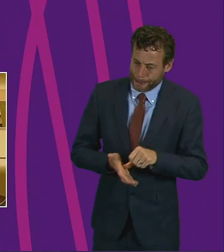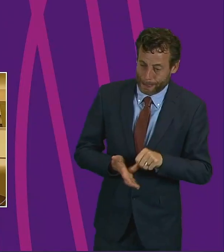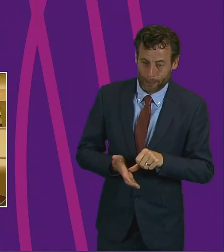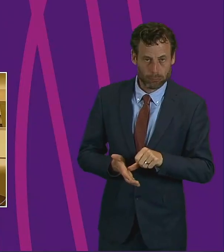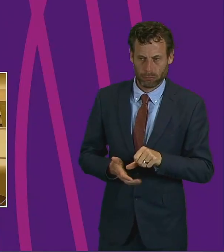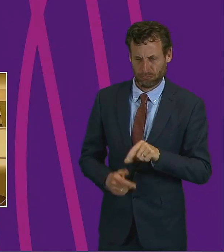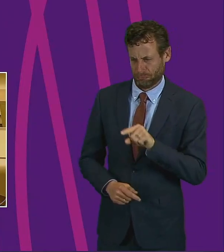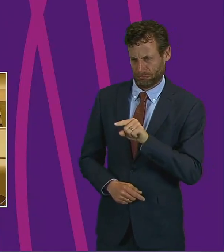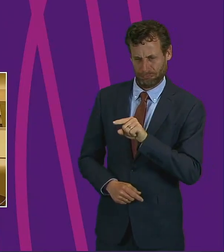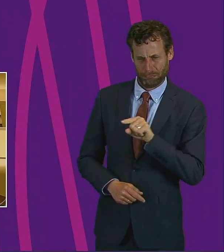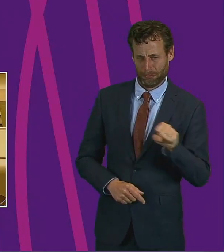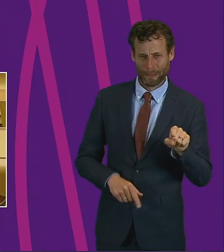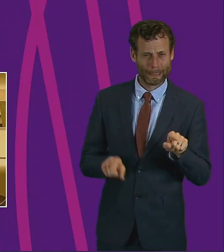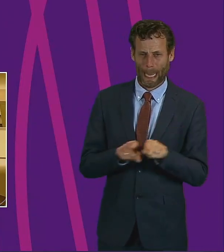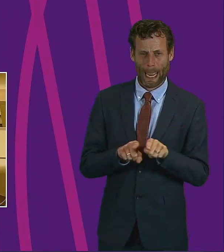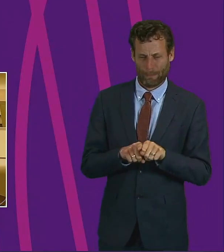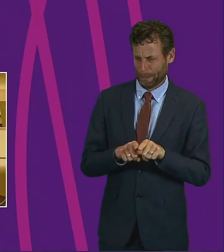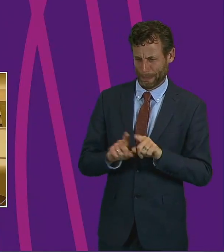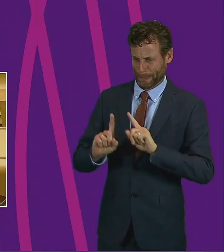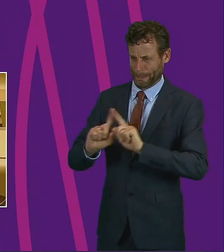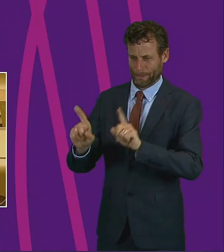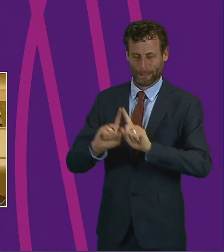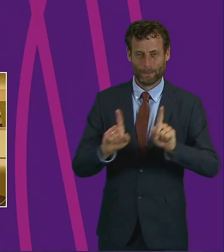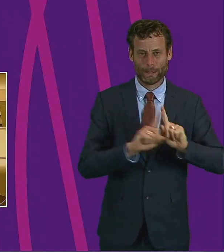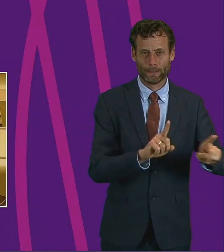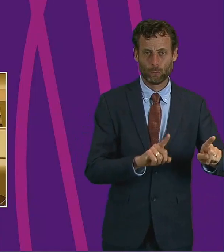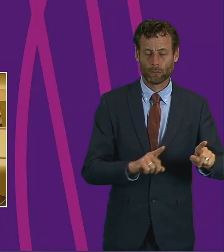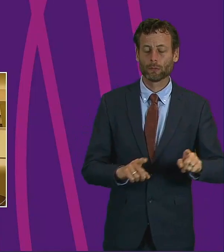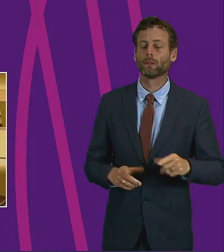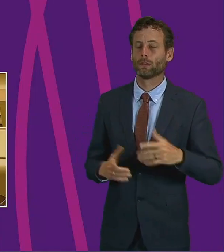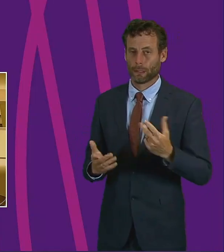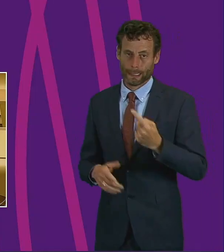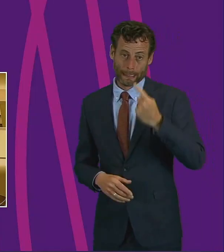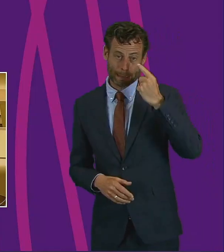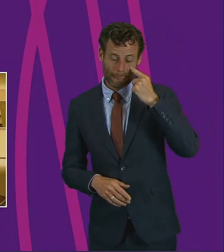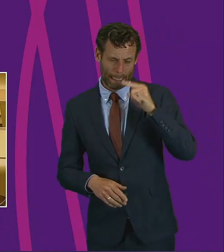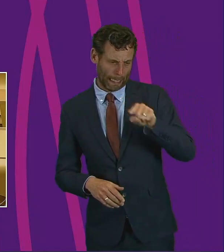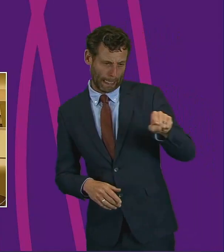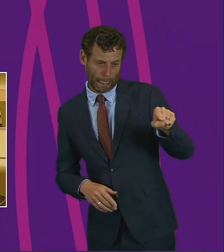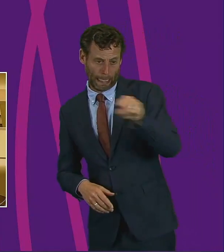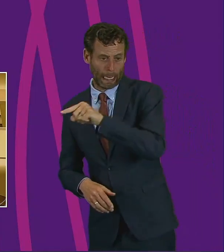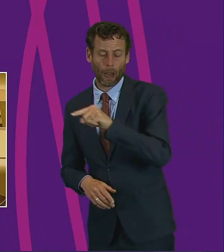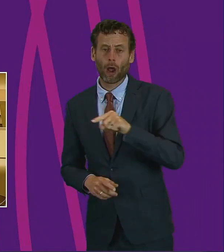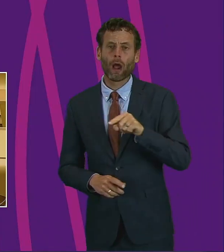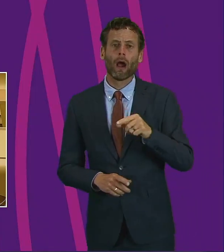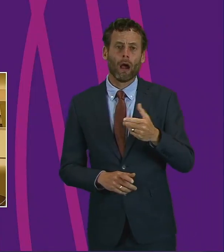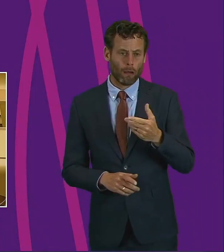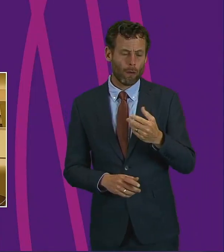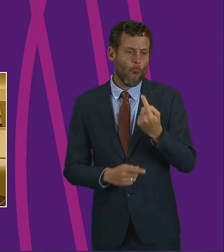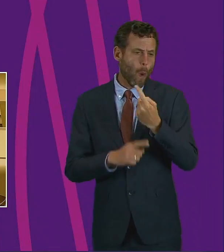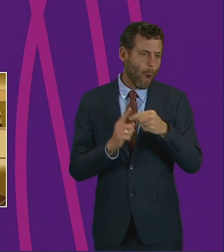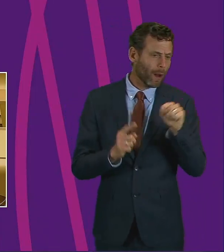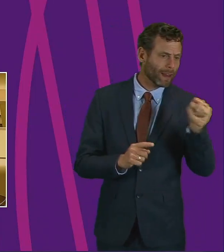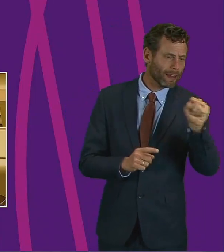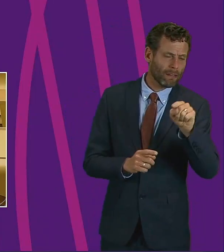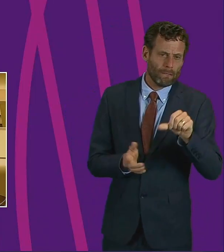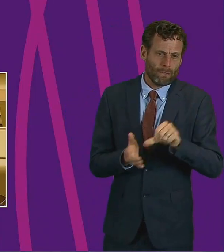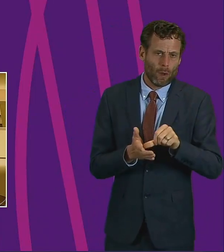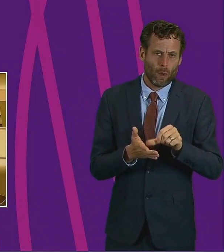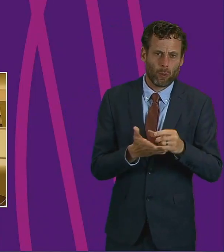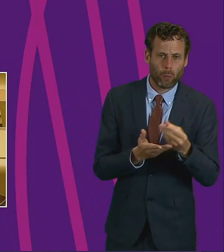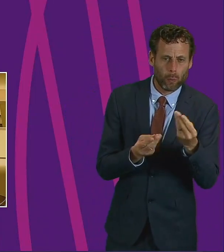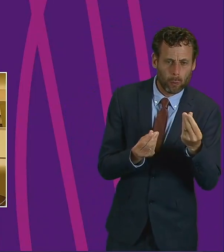indirect health impacts, the economic and social impacts, none of these have been felt equally across society, with some groups